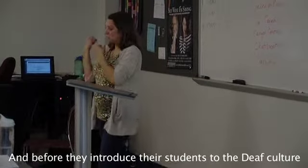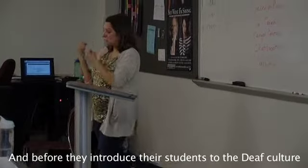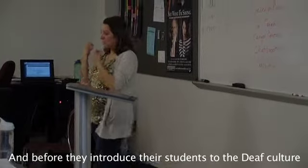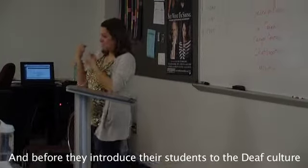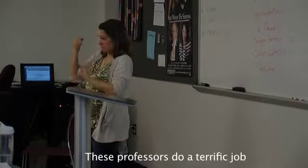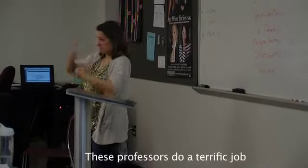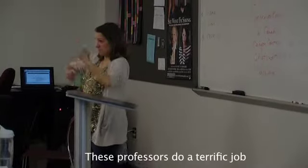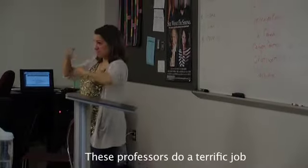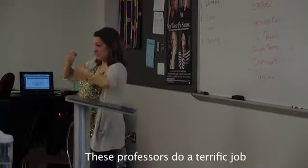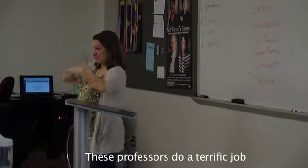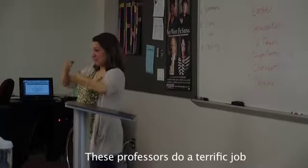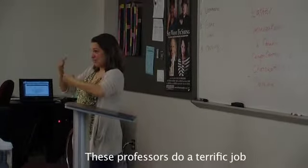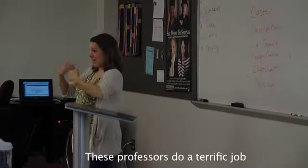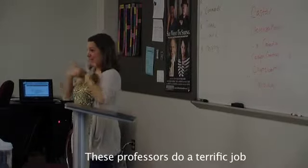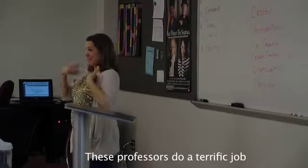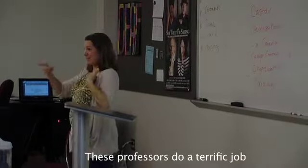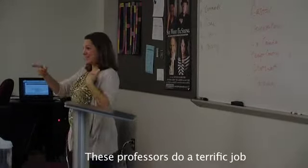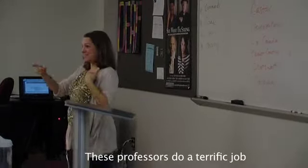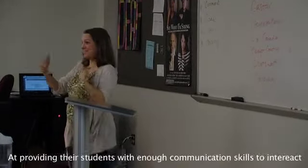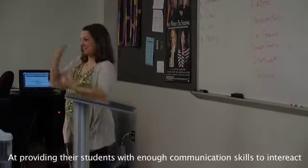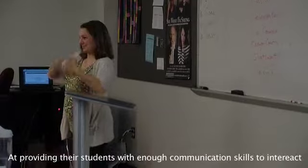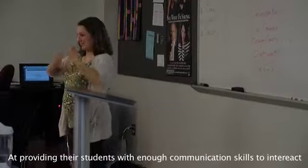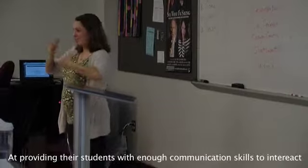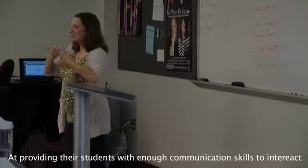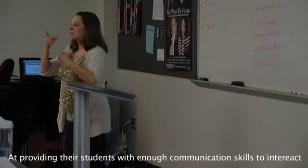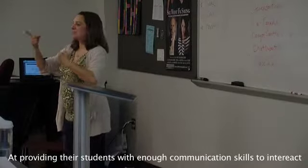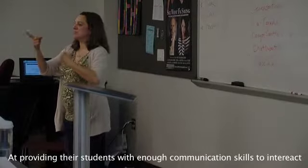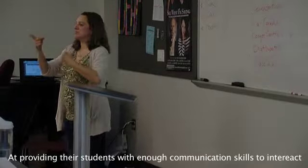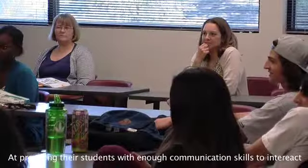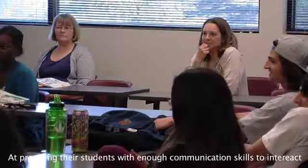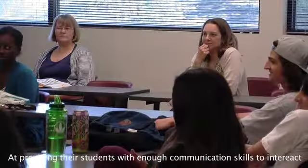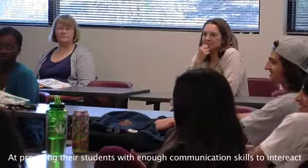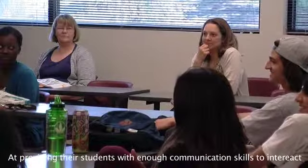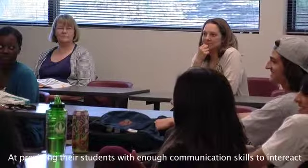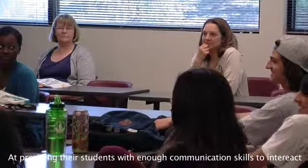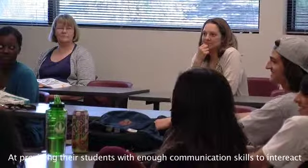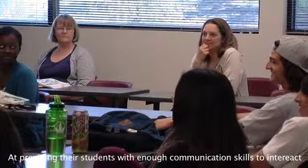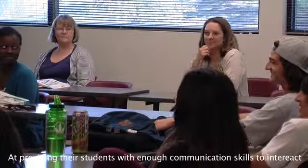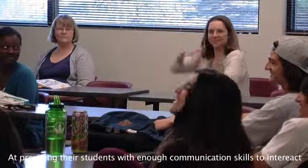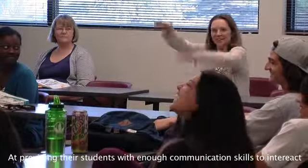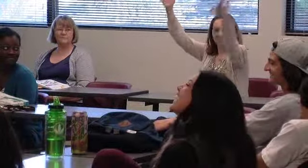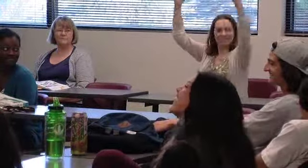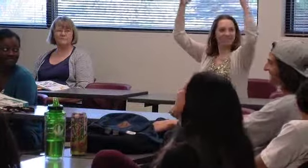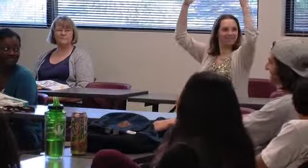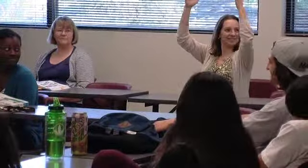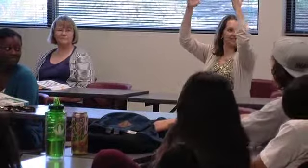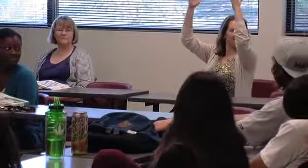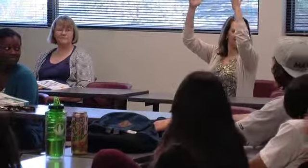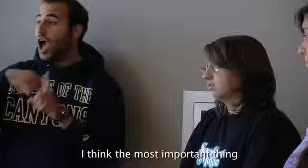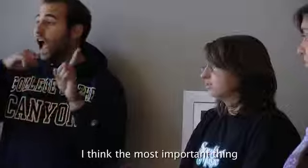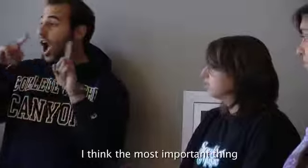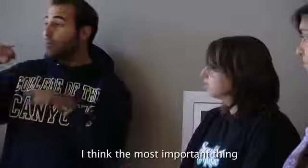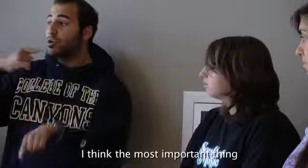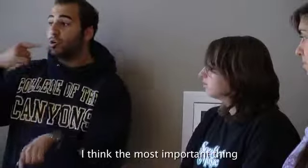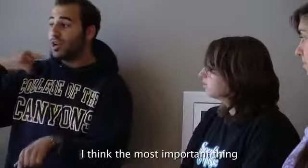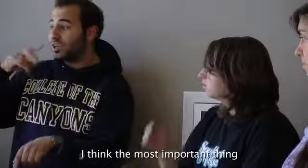these professors do a terrific job at providing their students with enough communication skills to interact. I think the most important thing